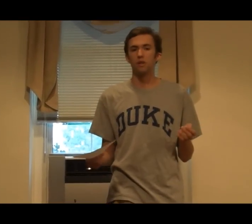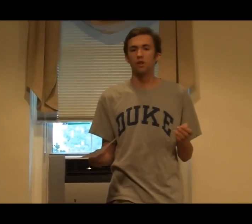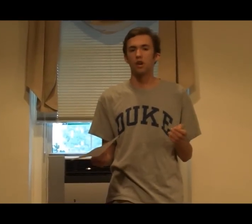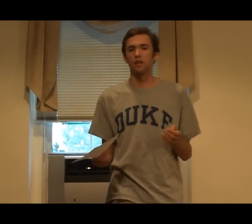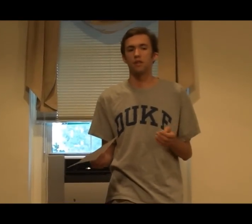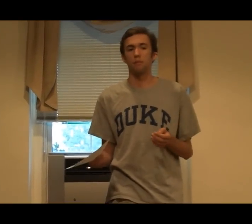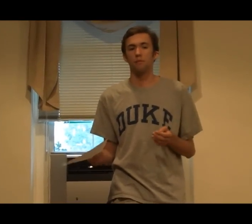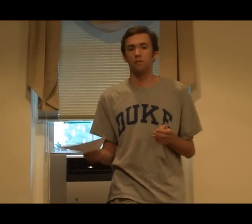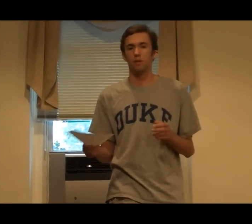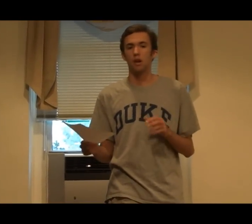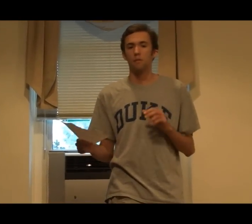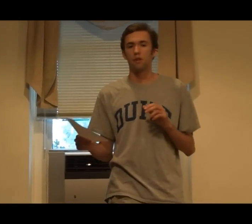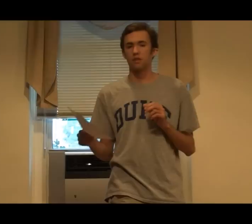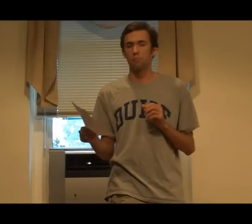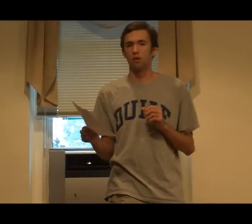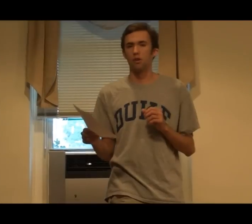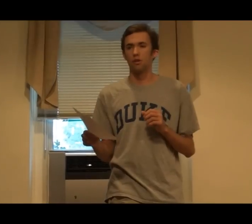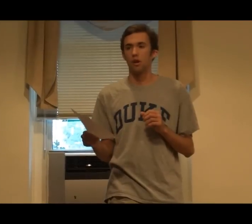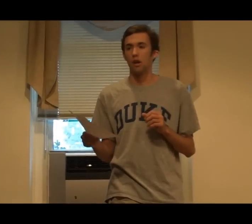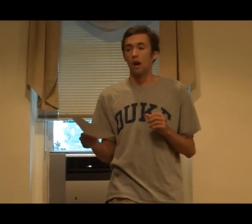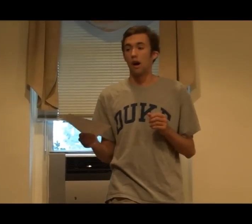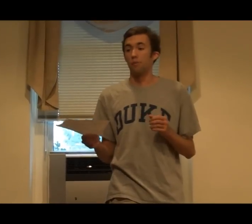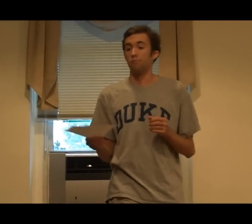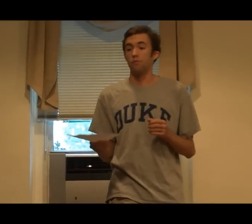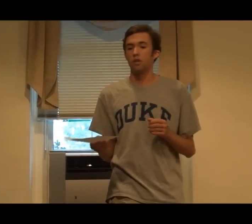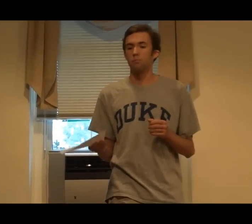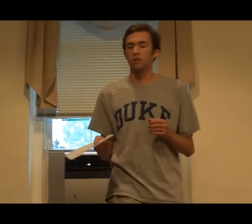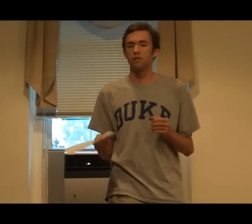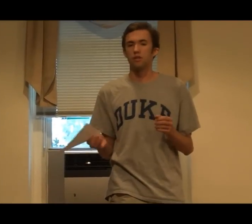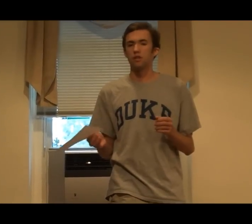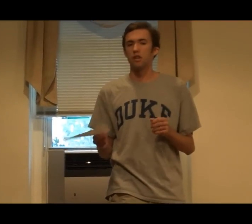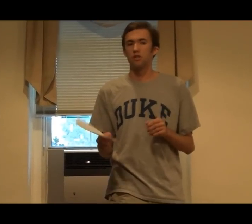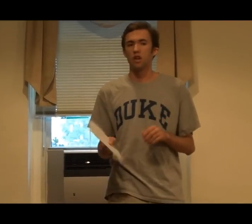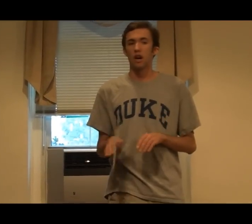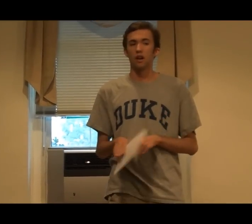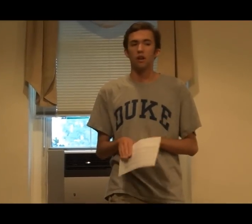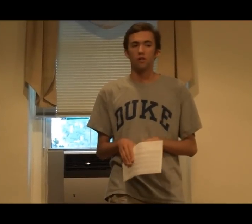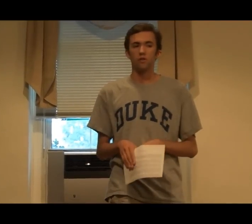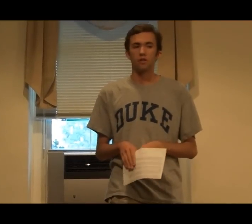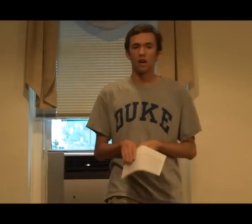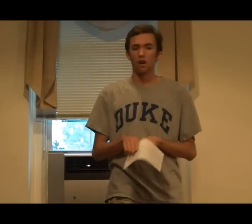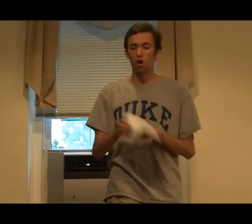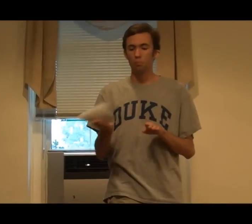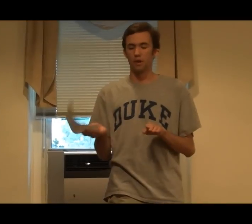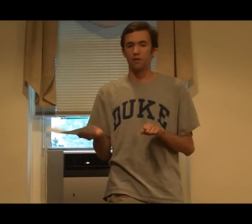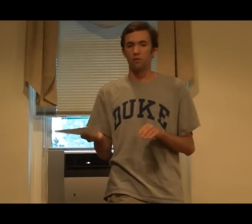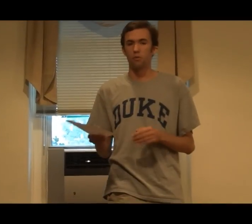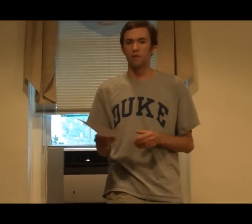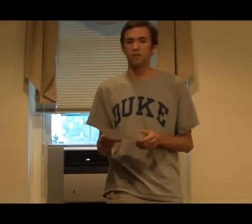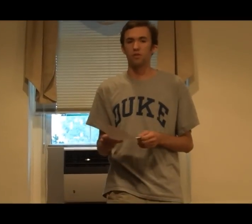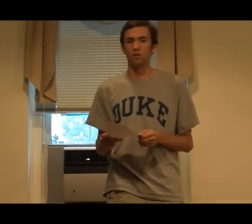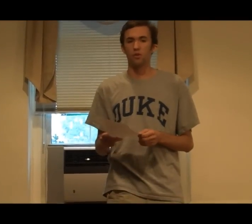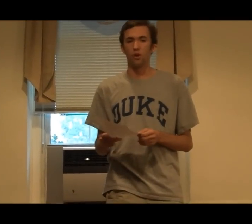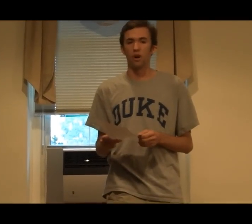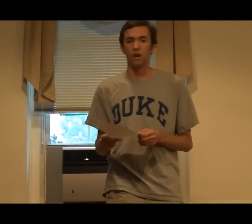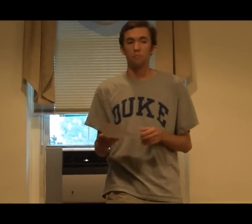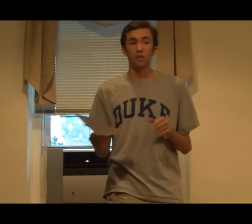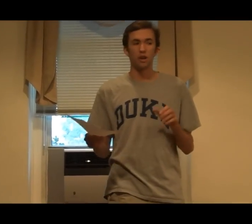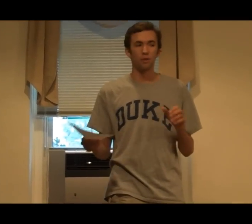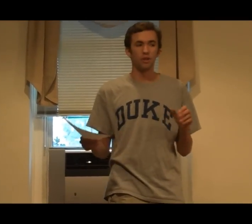different concepts. For example, the chimpanzees at CHCI learn the sign open with reference to a door, but they're able to